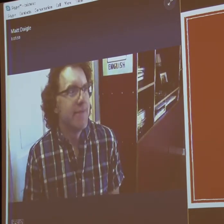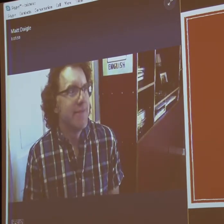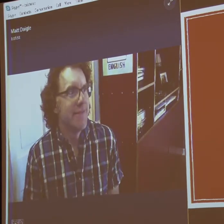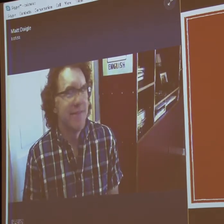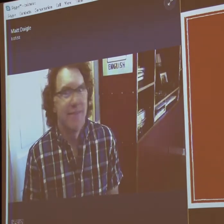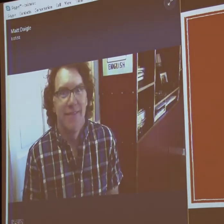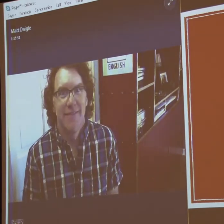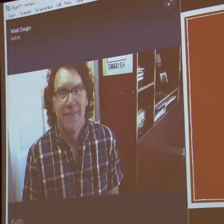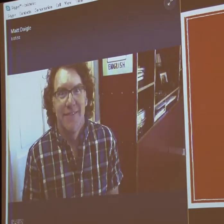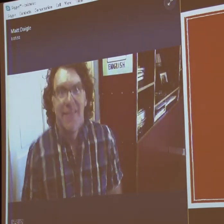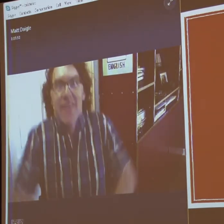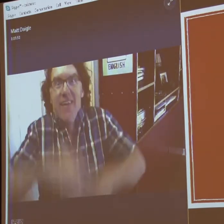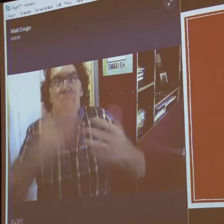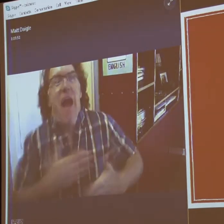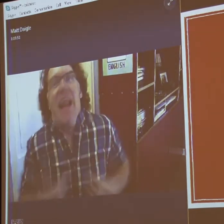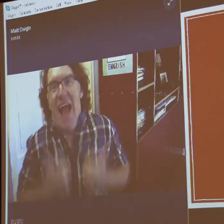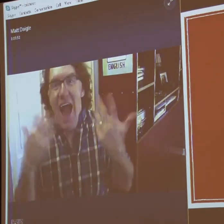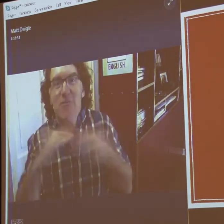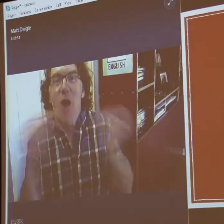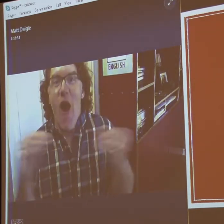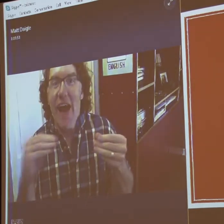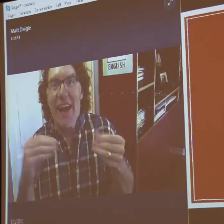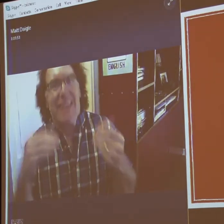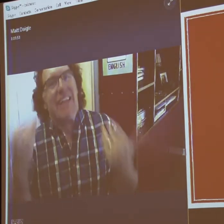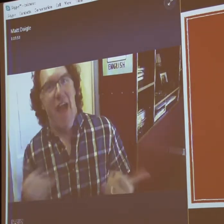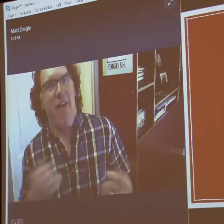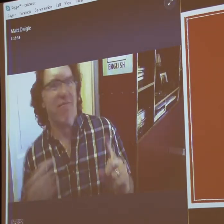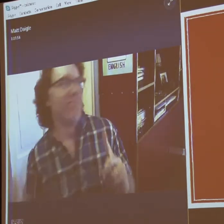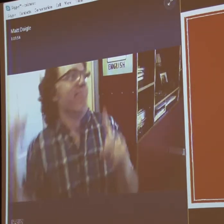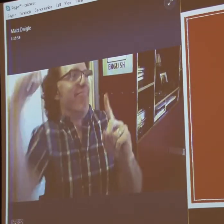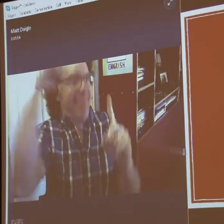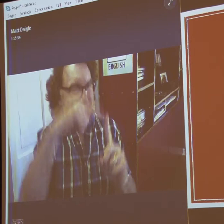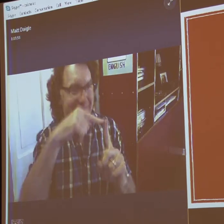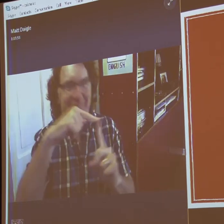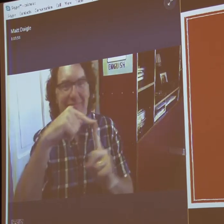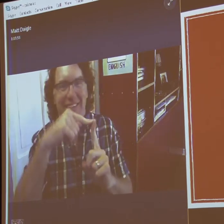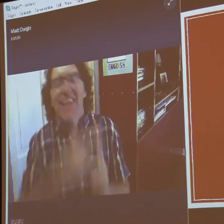Next. The next panel. Now. My life story.